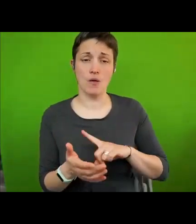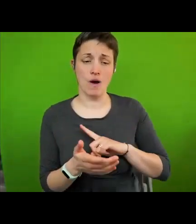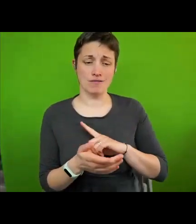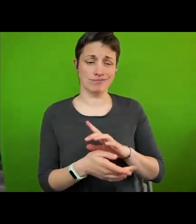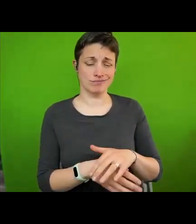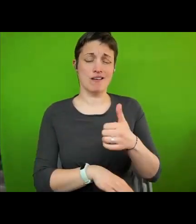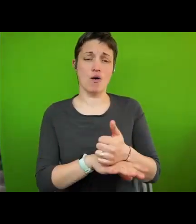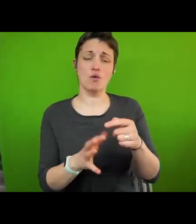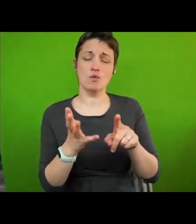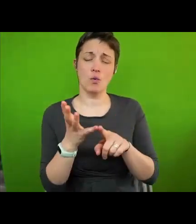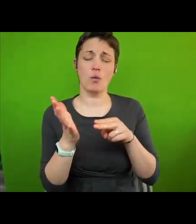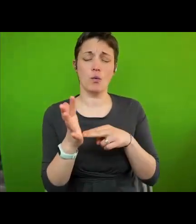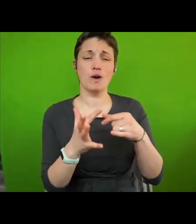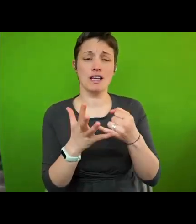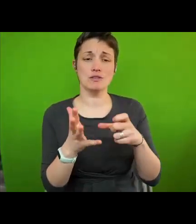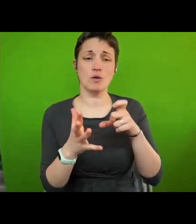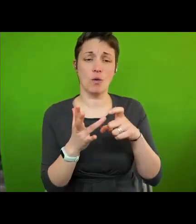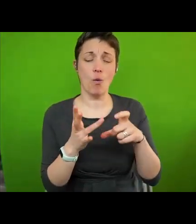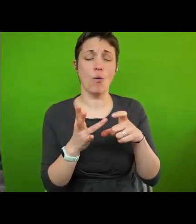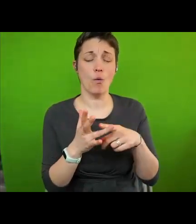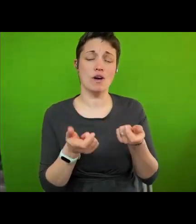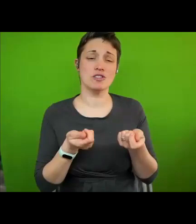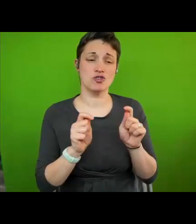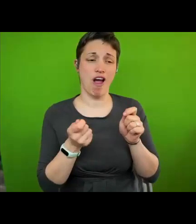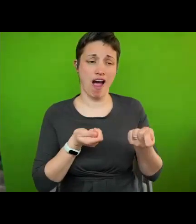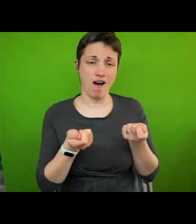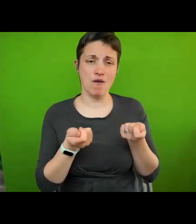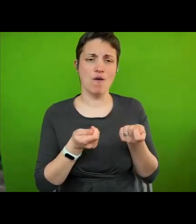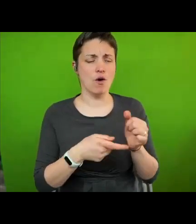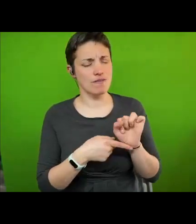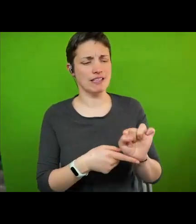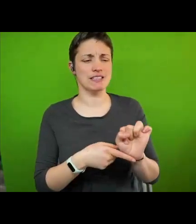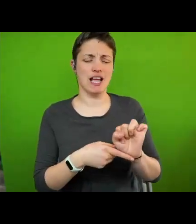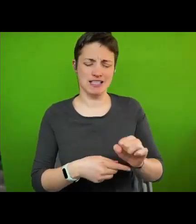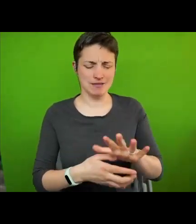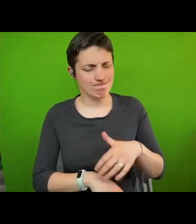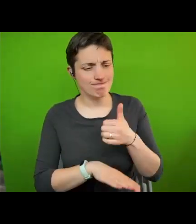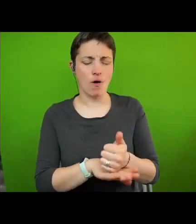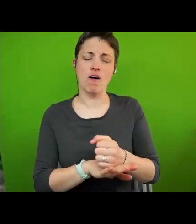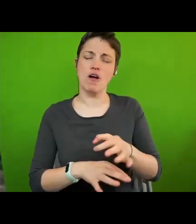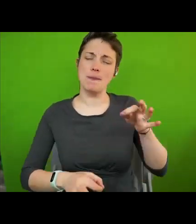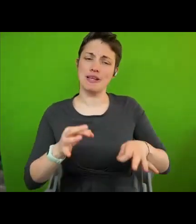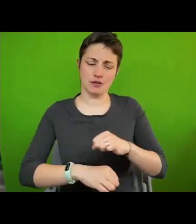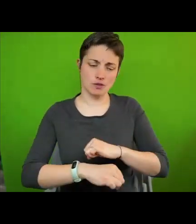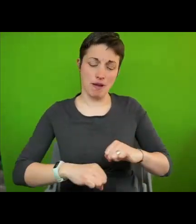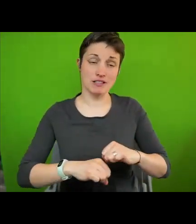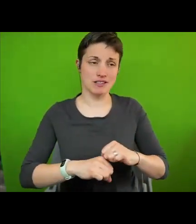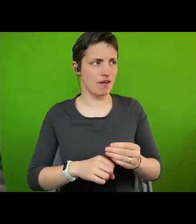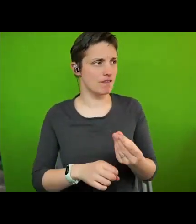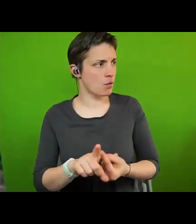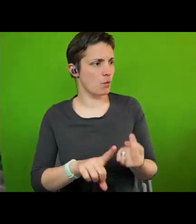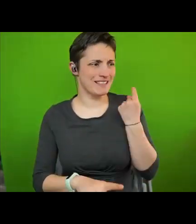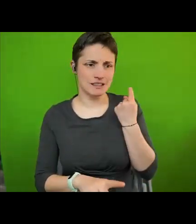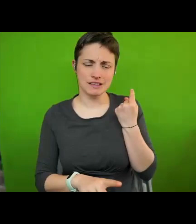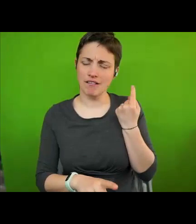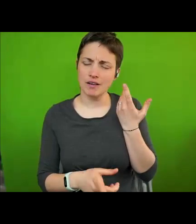in the Protection of Human Rights Defenders and Expansion of Political Space, launched only a few weeks ago. So it is hard to think of any